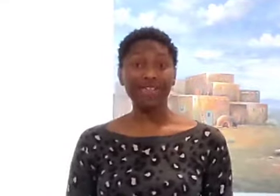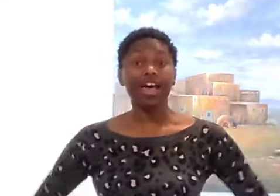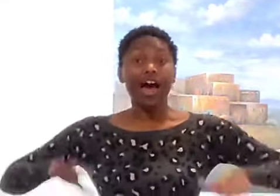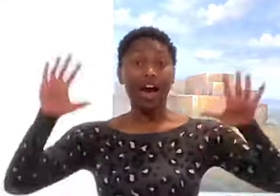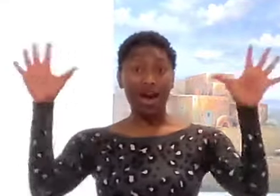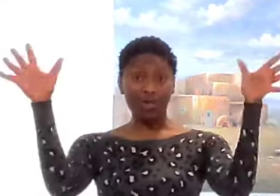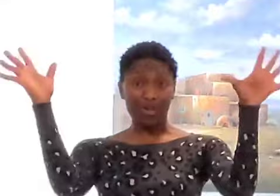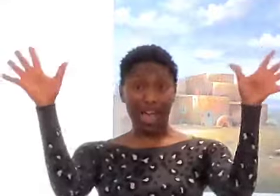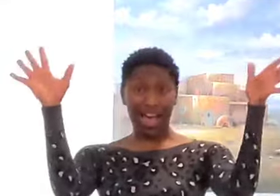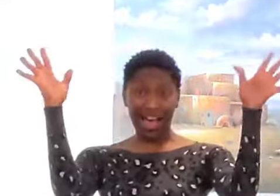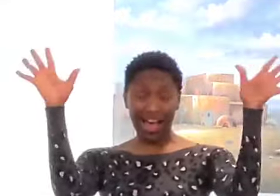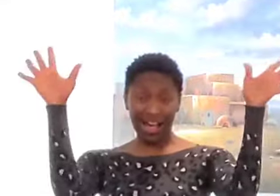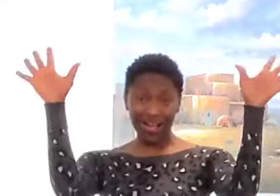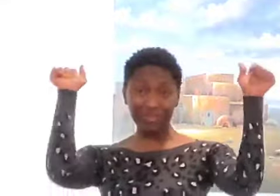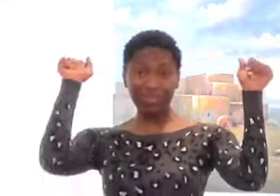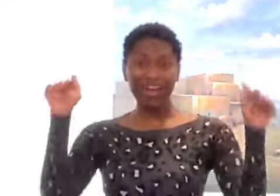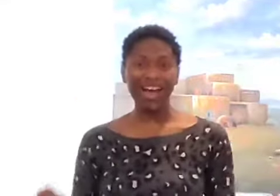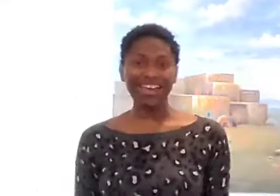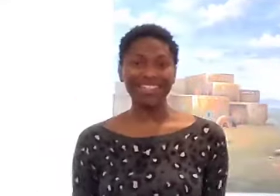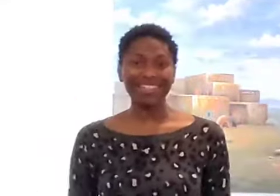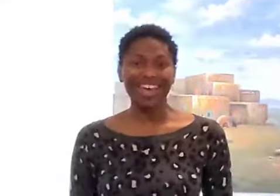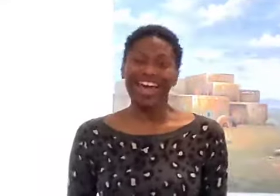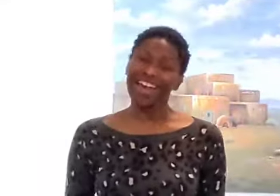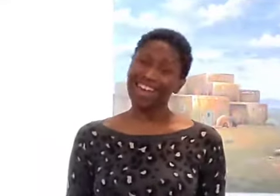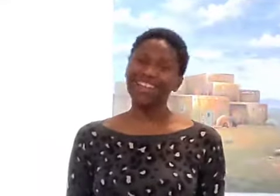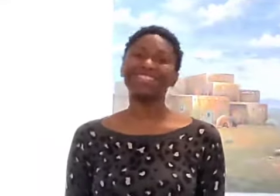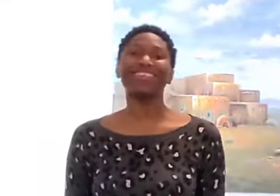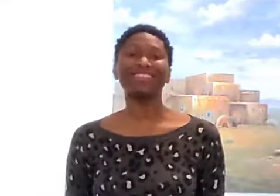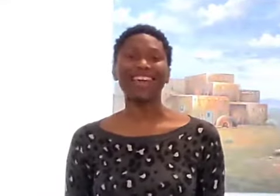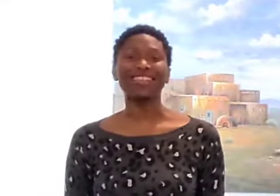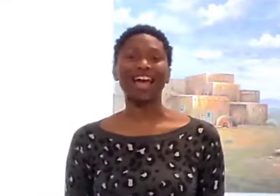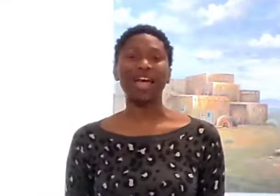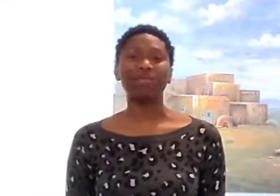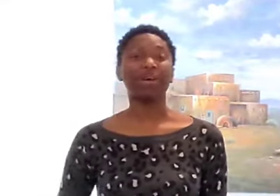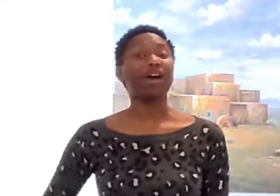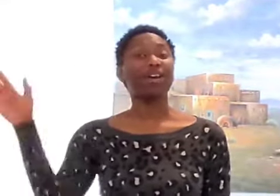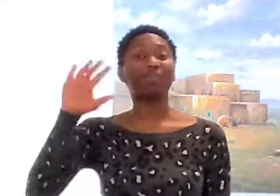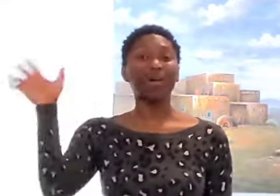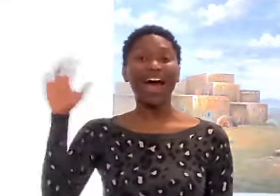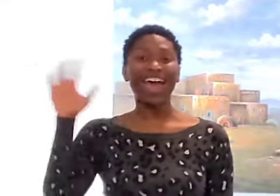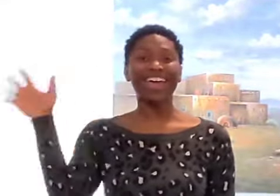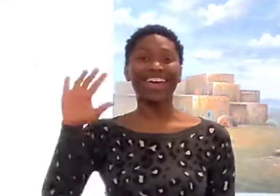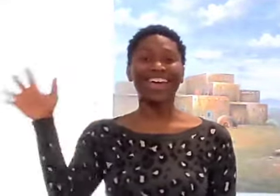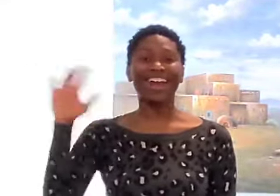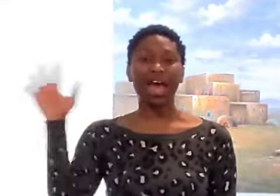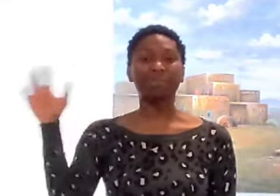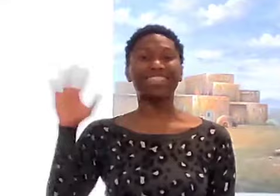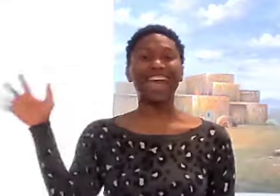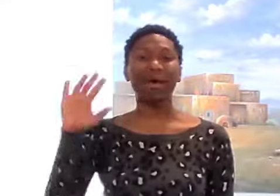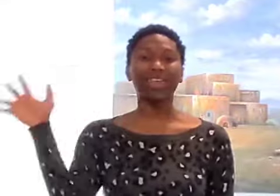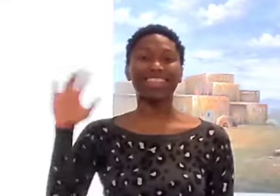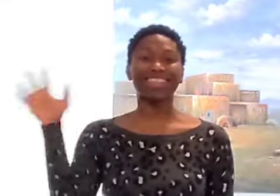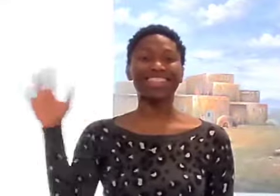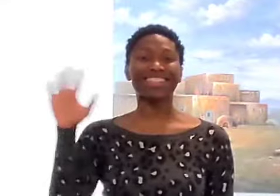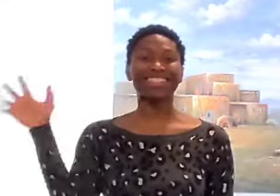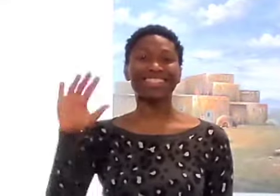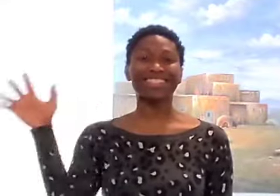a round of applause and I'll see you next time goodbye and happy Sabbath you